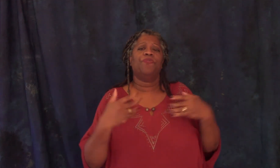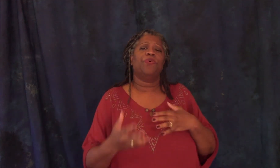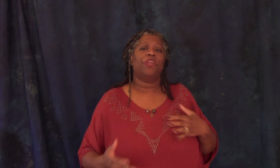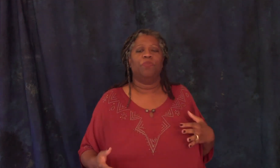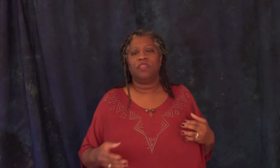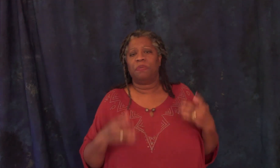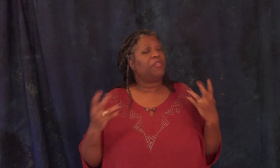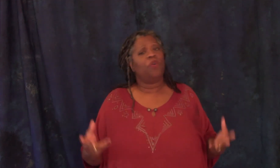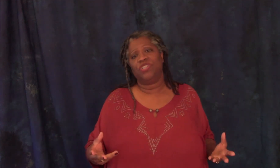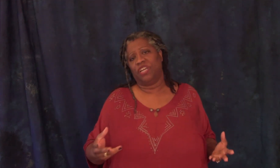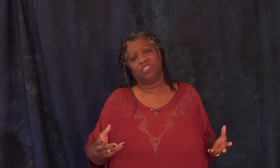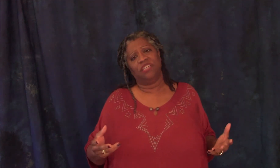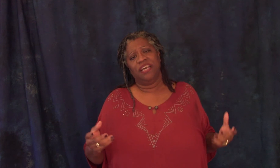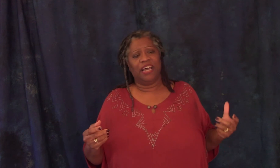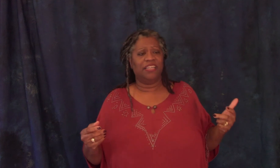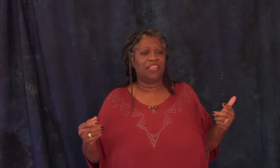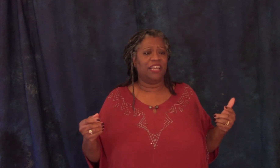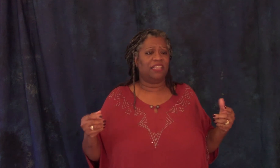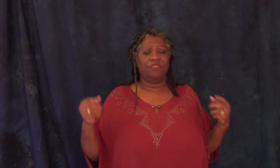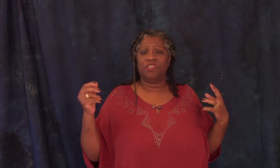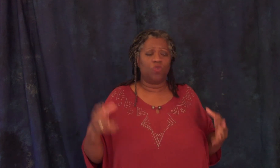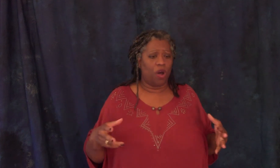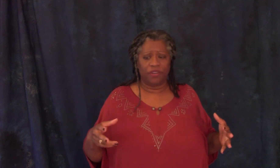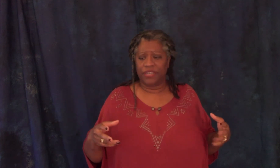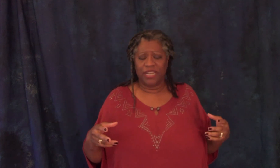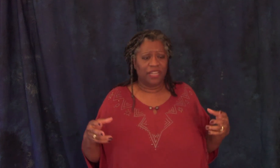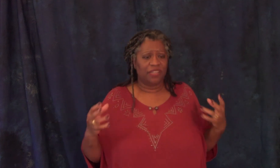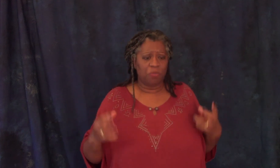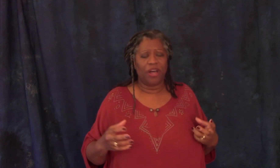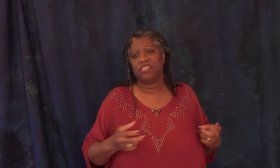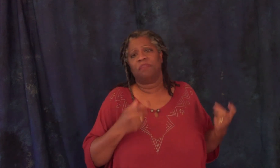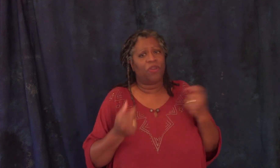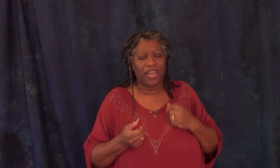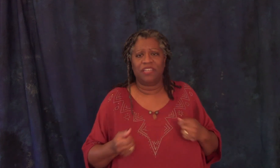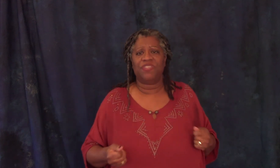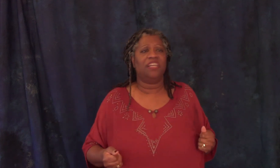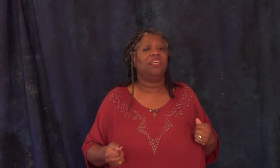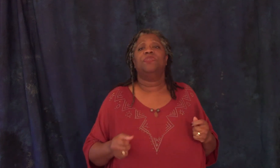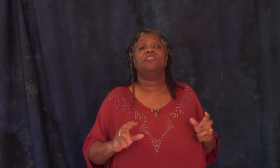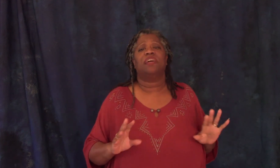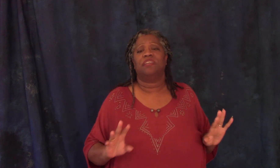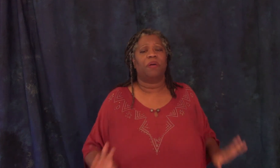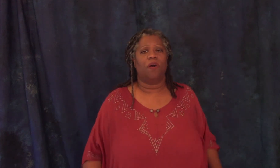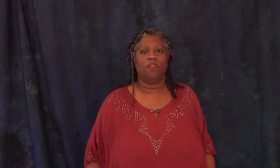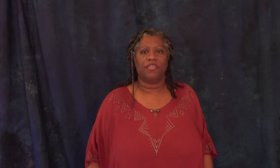further out he went the people had no education and and and they lived in squalor and and small houses they barely had enough to eat and he was disgusted by the all of it